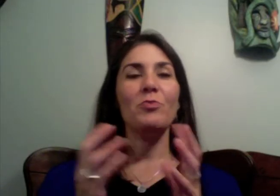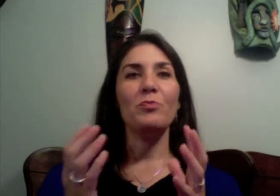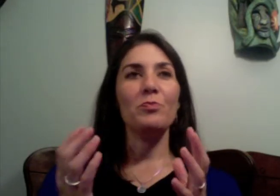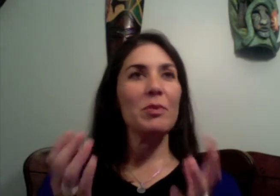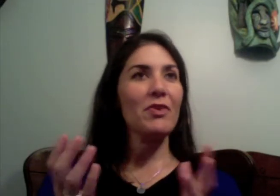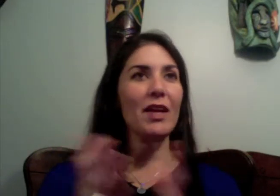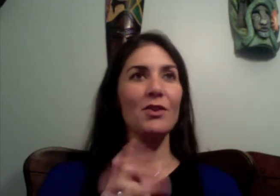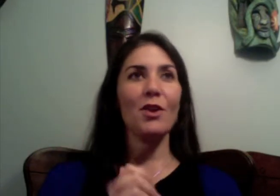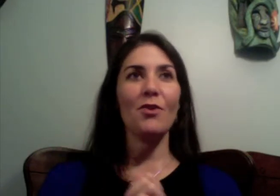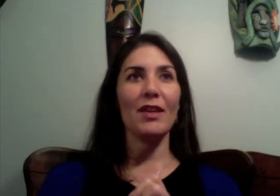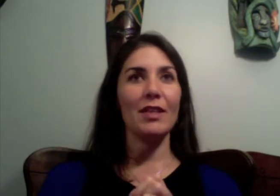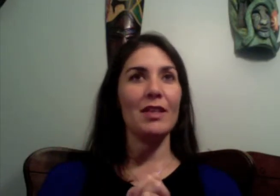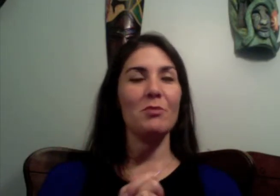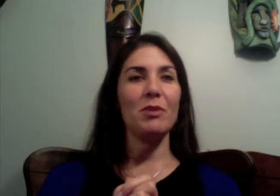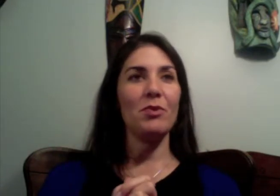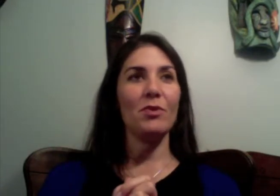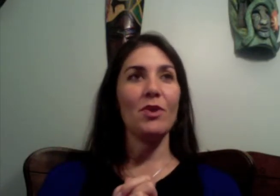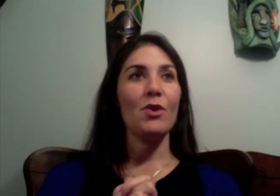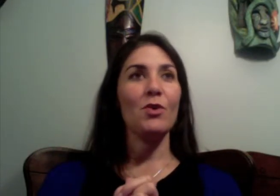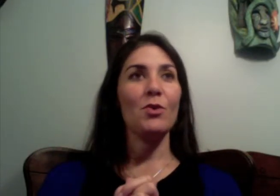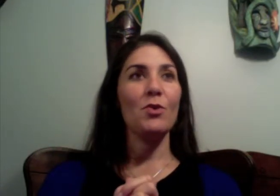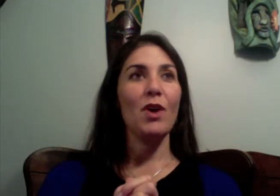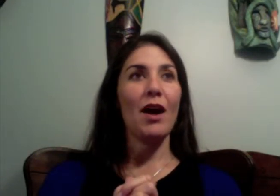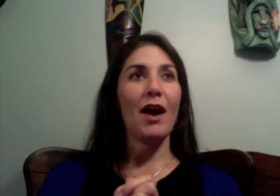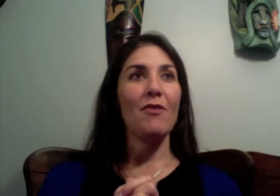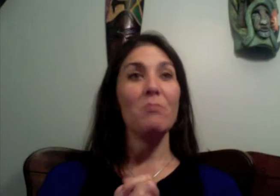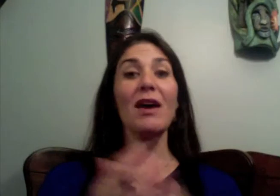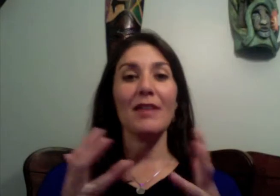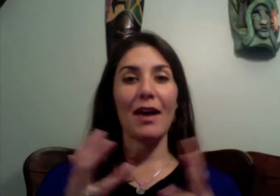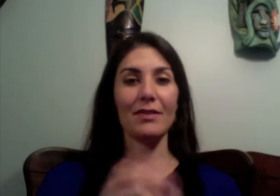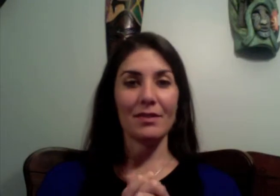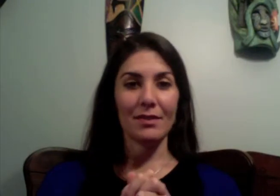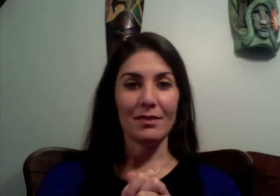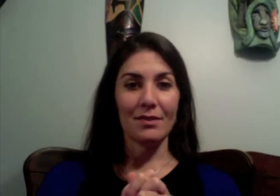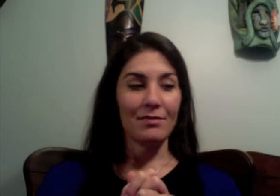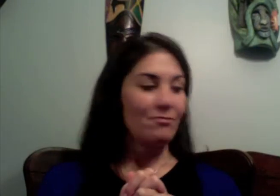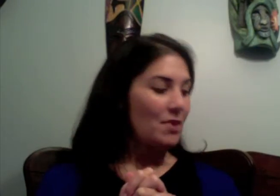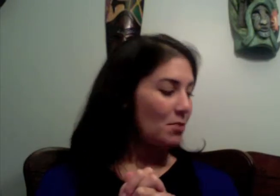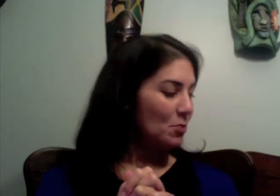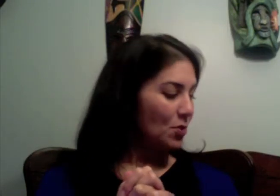people that I know that needed people who I haven't met yet people